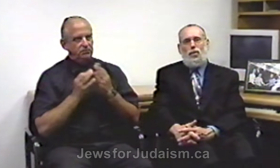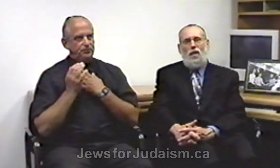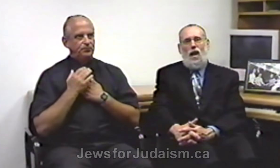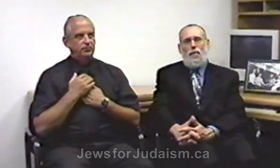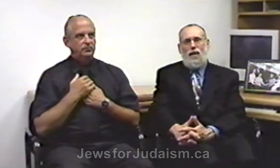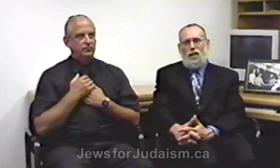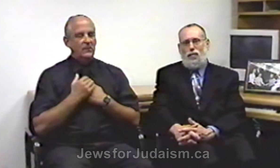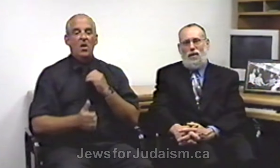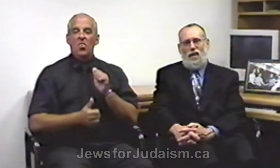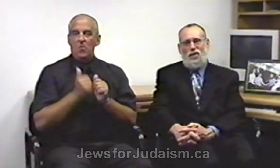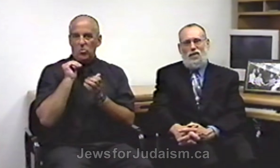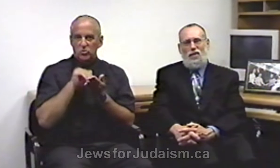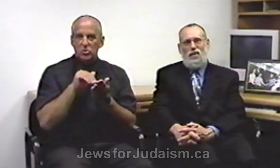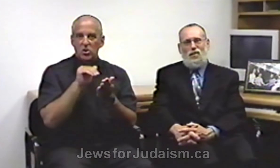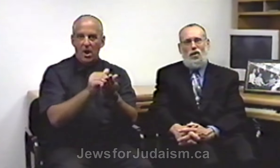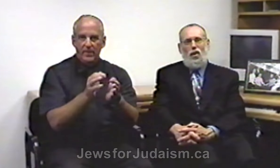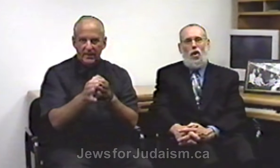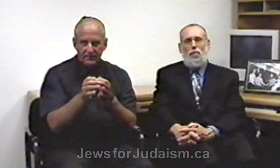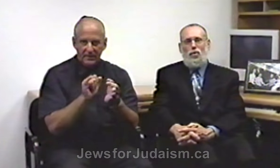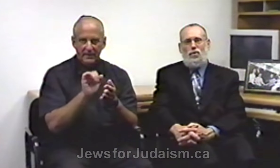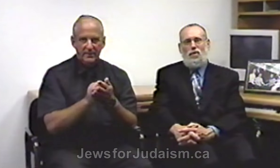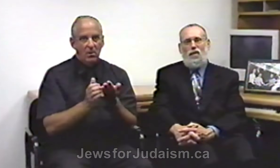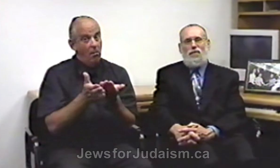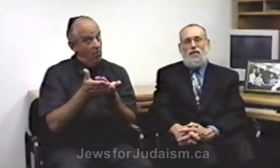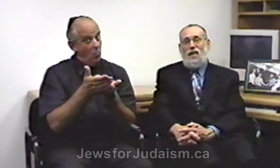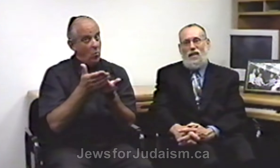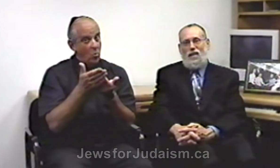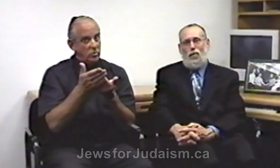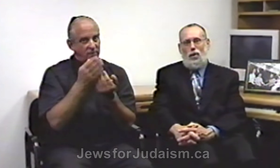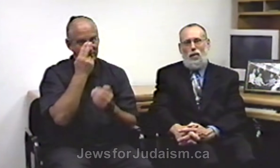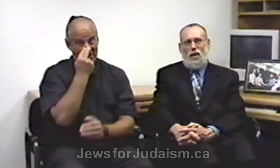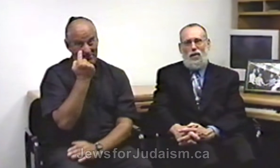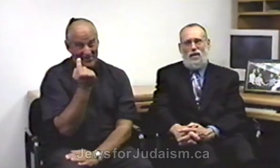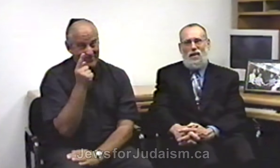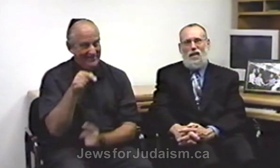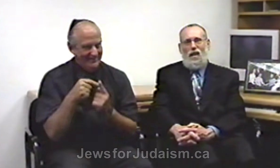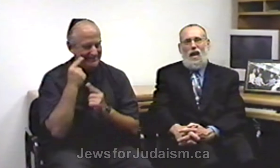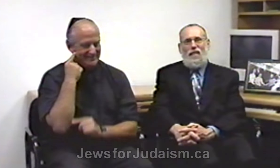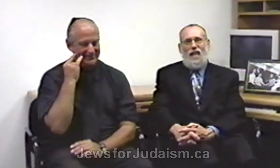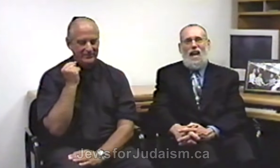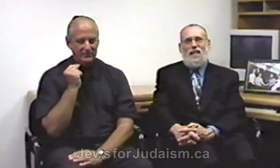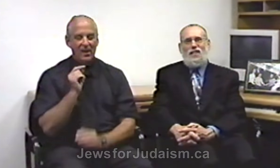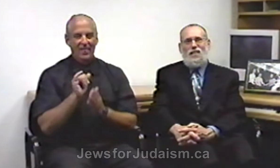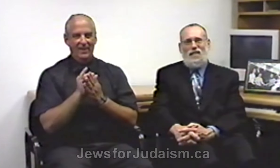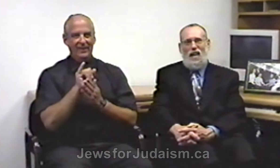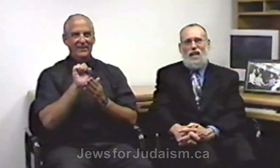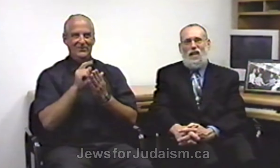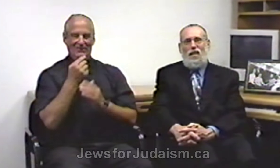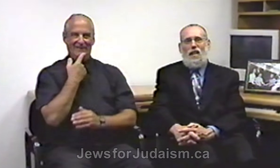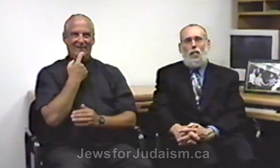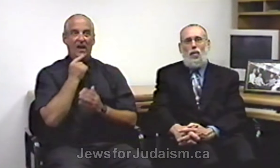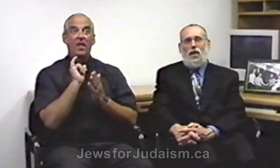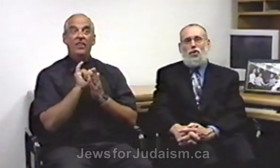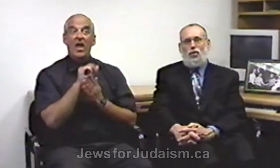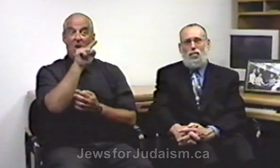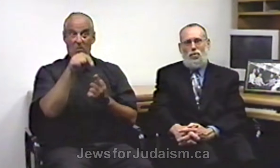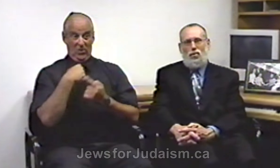most common explanation is almost funny when you hear it, and that is to say that we Jews